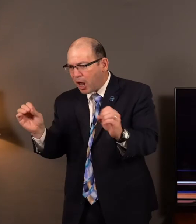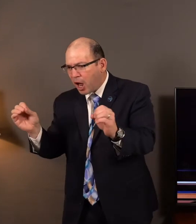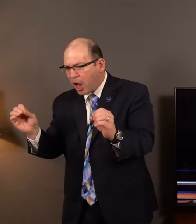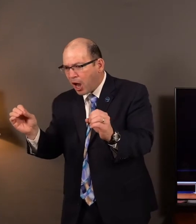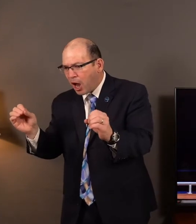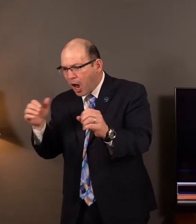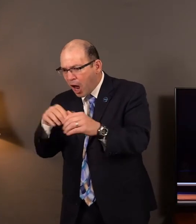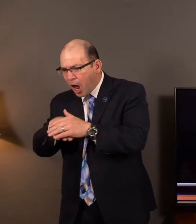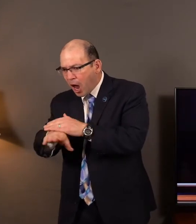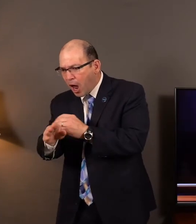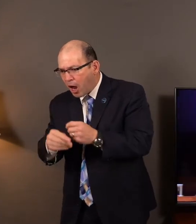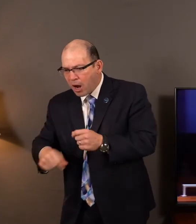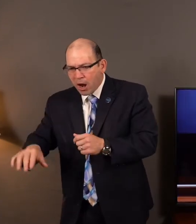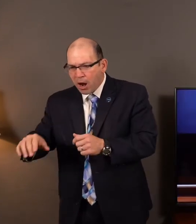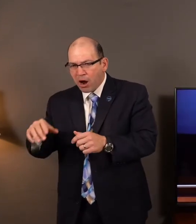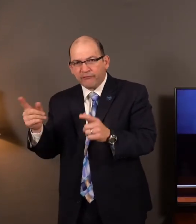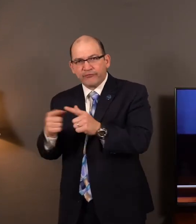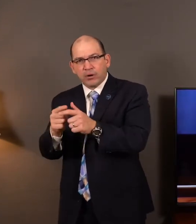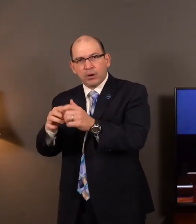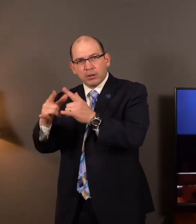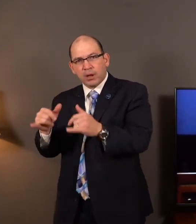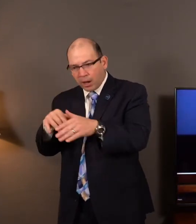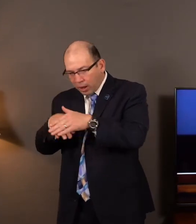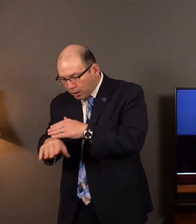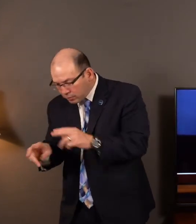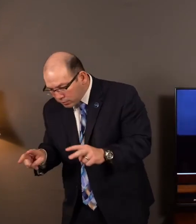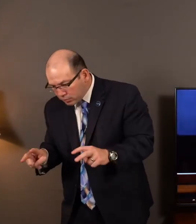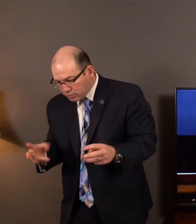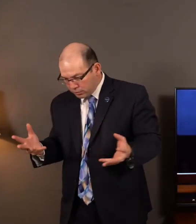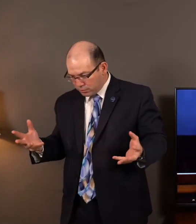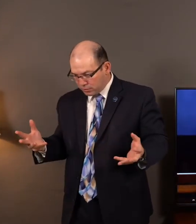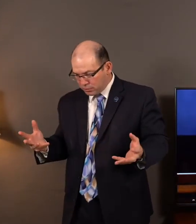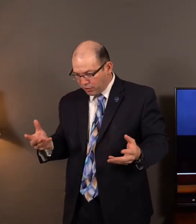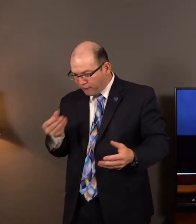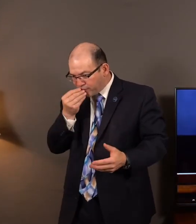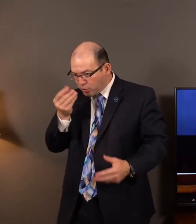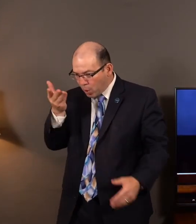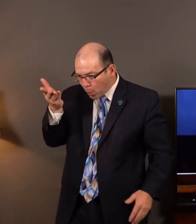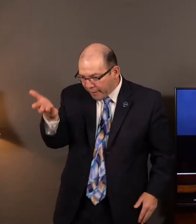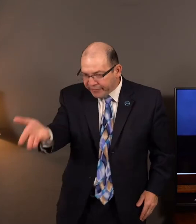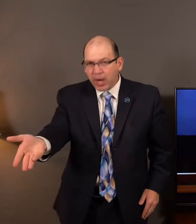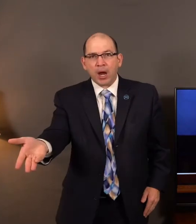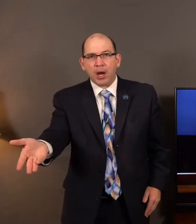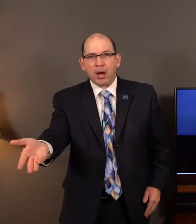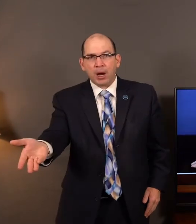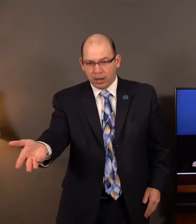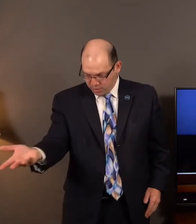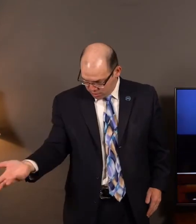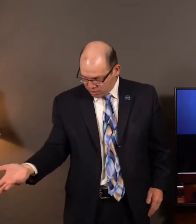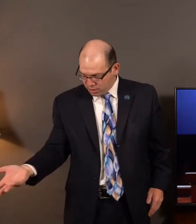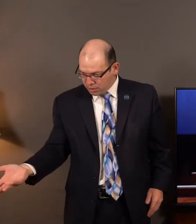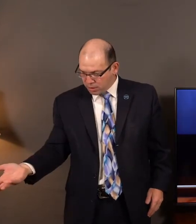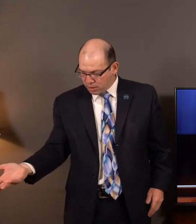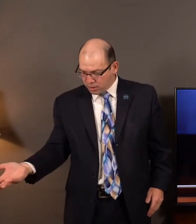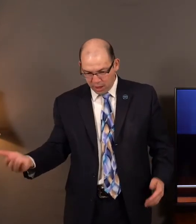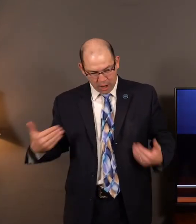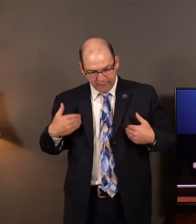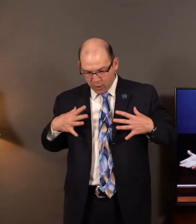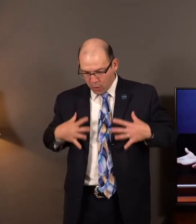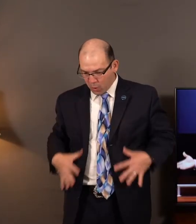they go into the first tent and they go into the first tent and there's dinner that had been prepared. There's a raiment. There's gold and